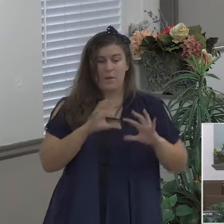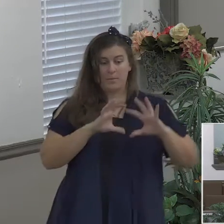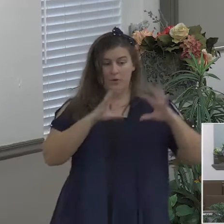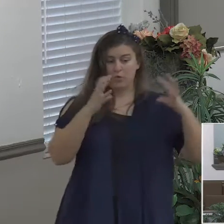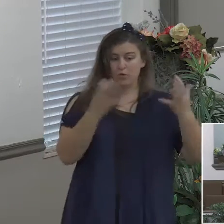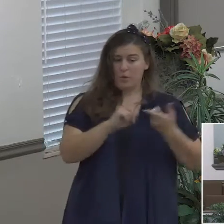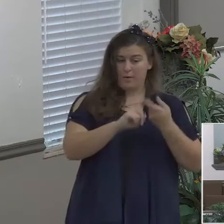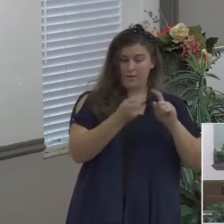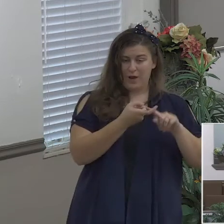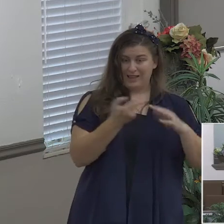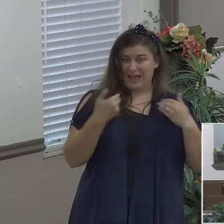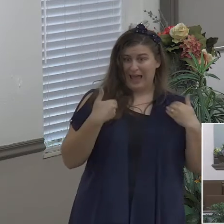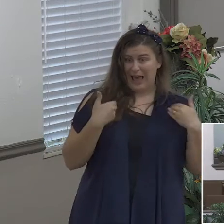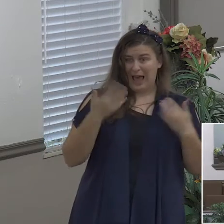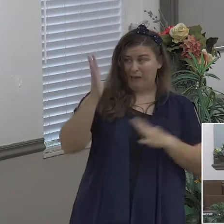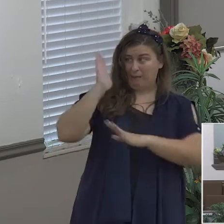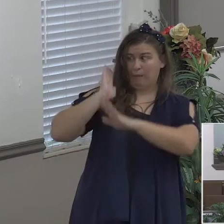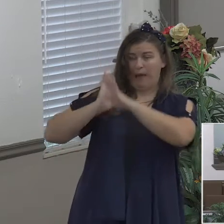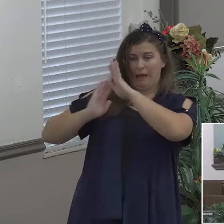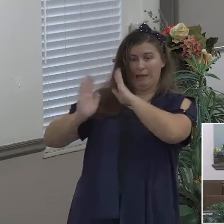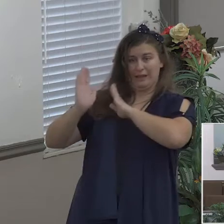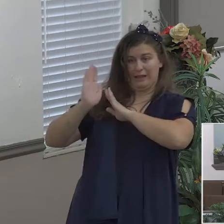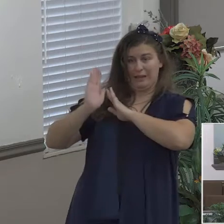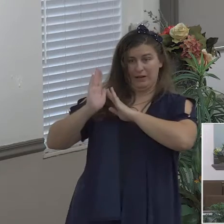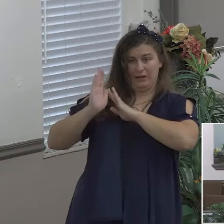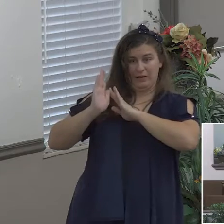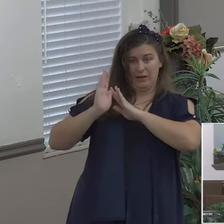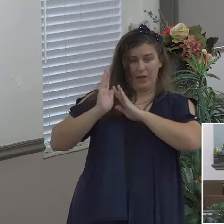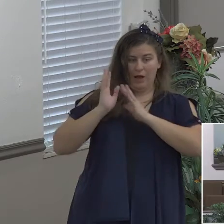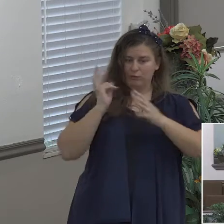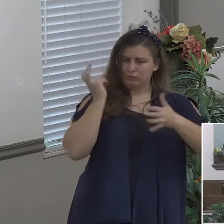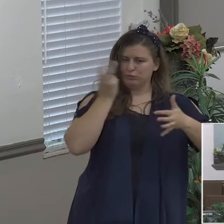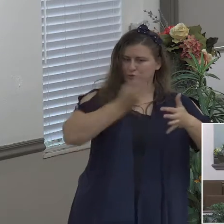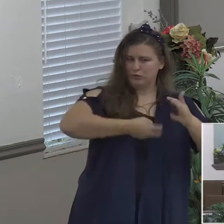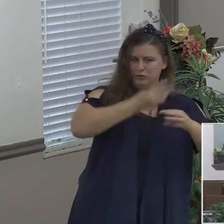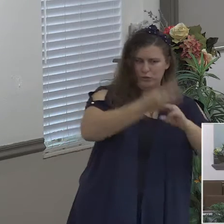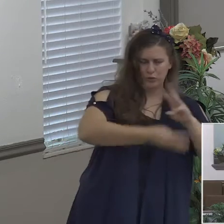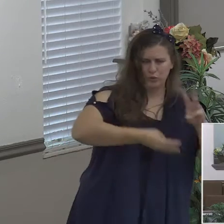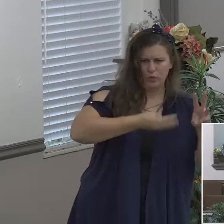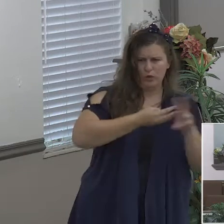evolving in how is it that all of a sudden